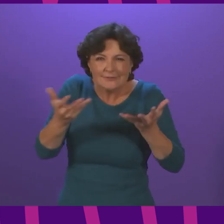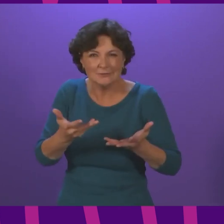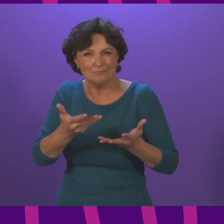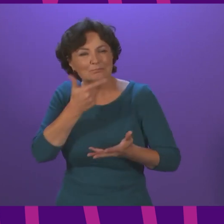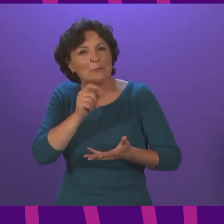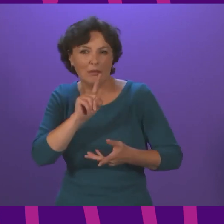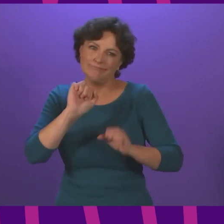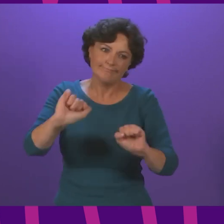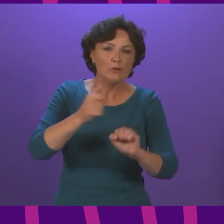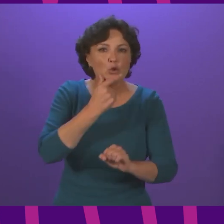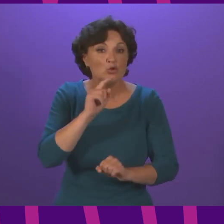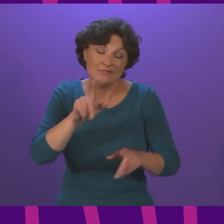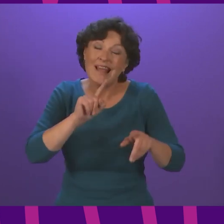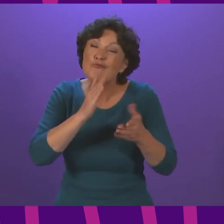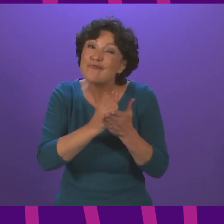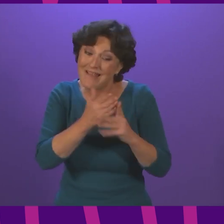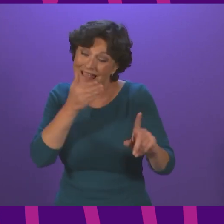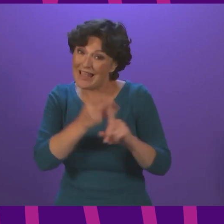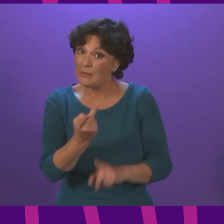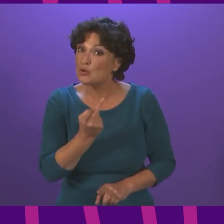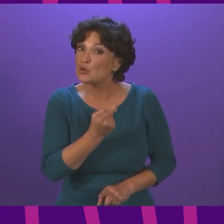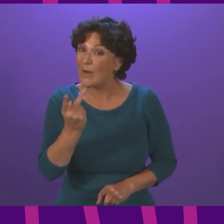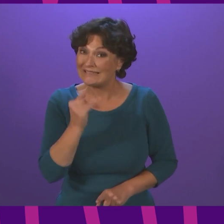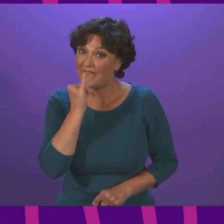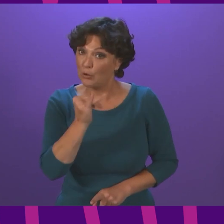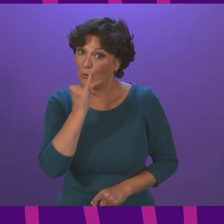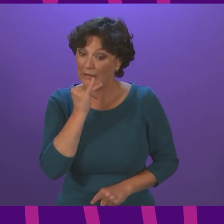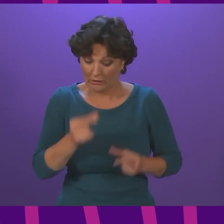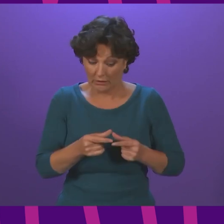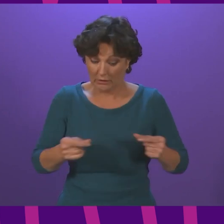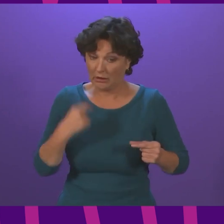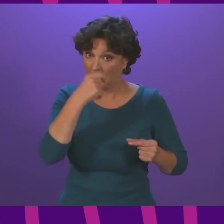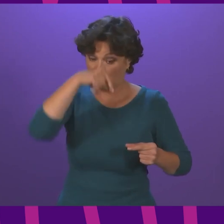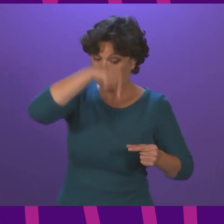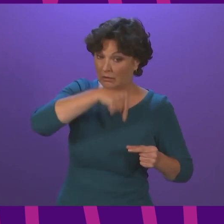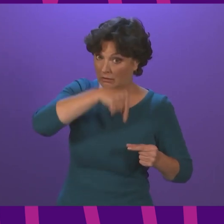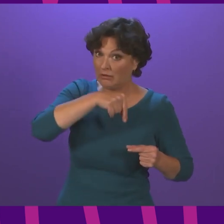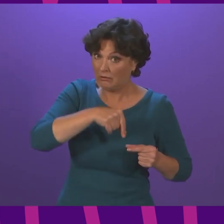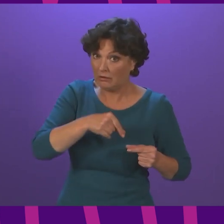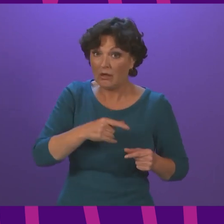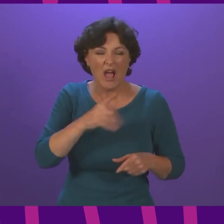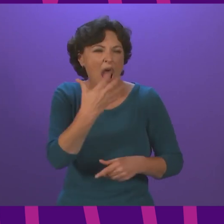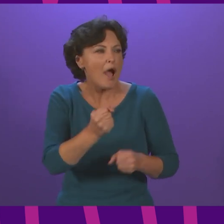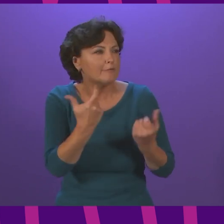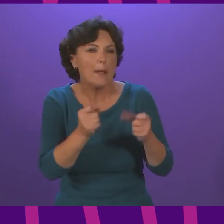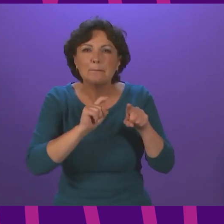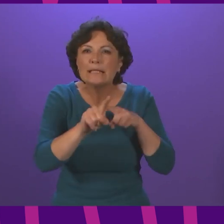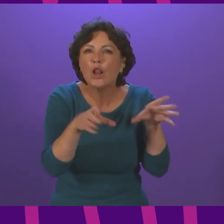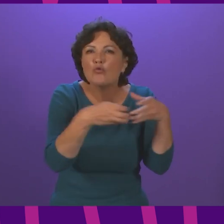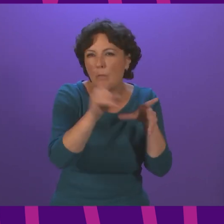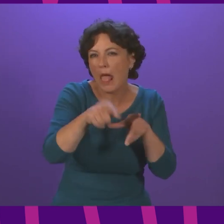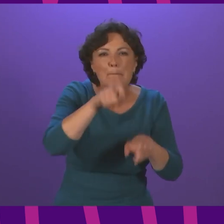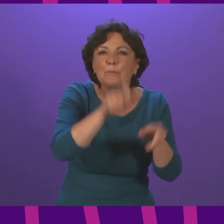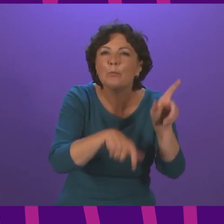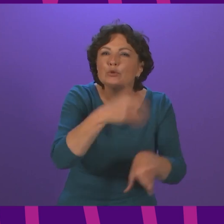ideally use them twice a week There are particular groups that we give particular advice to people pupils and